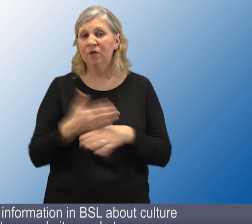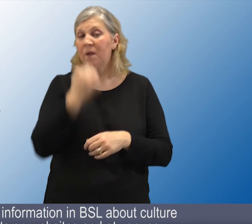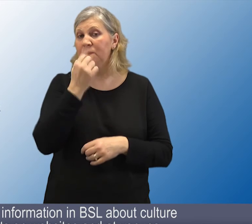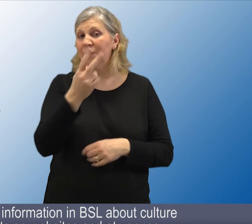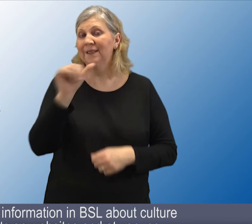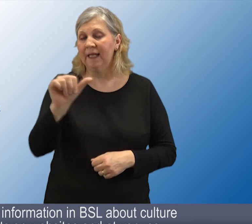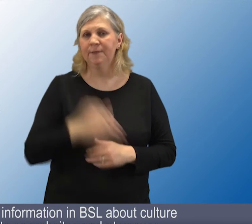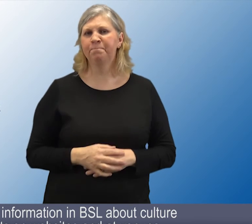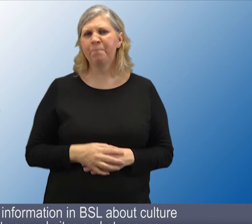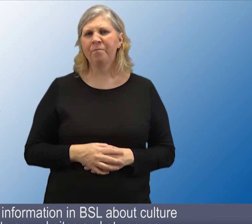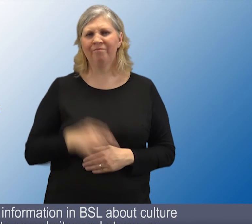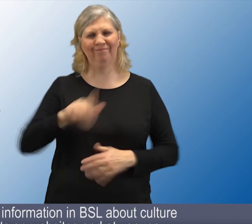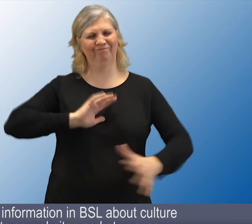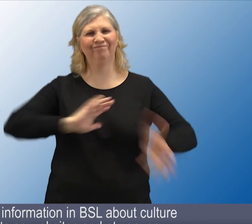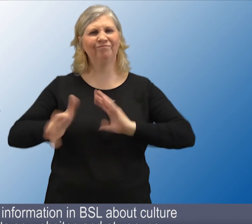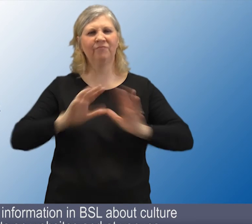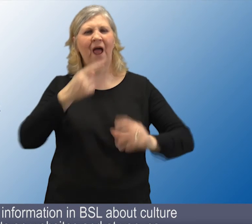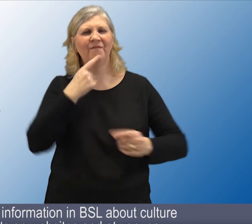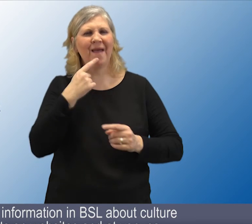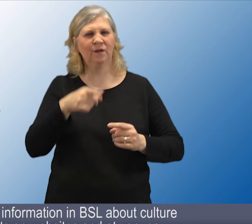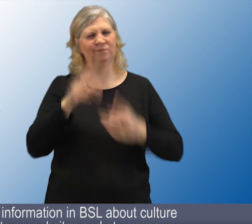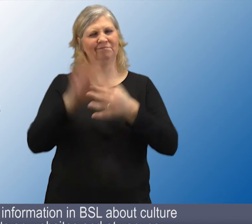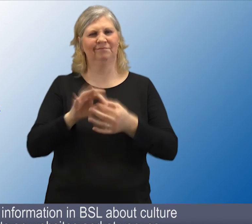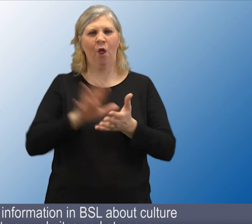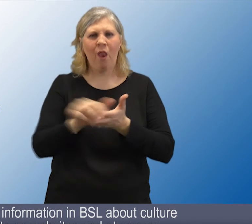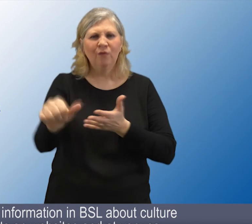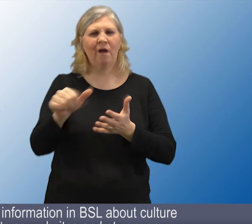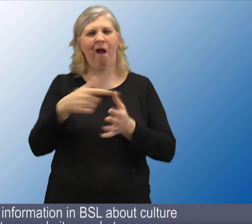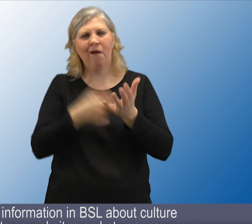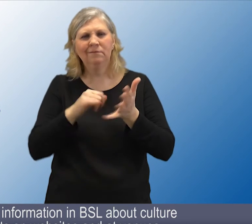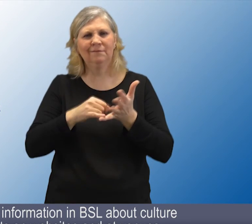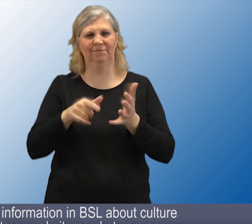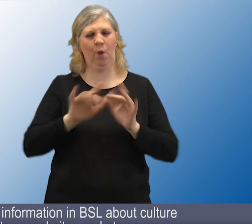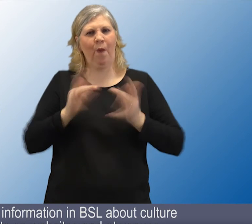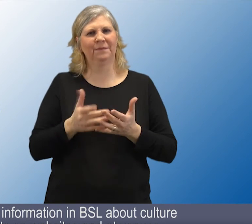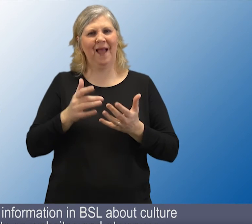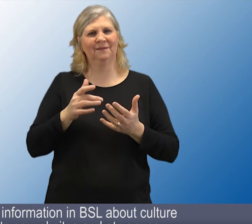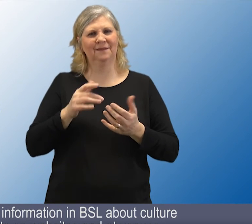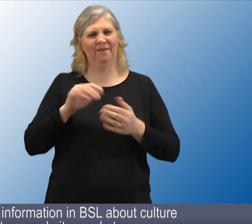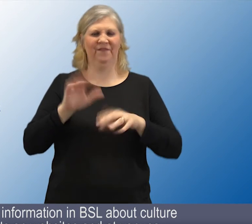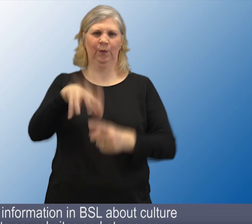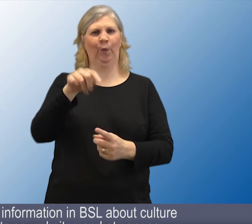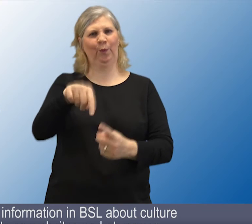32. Increase information in BSL about culture and the arts on websites and at venues.